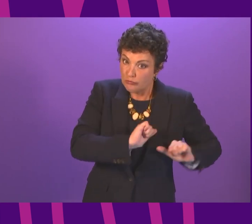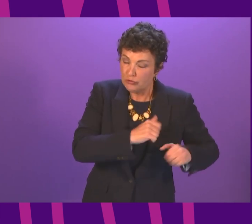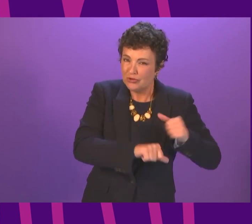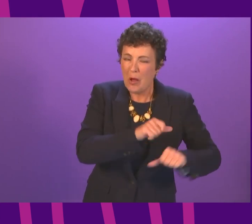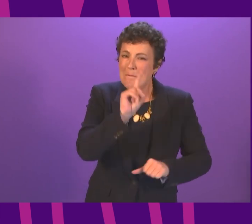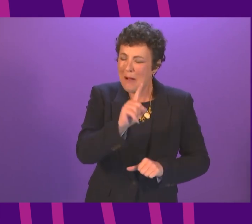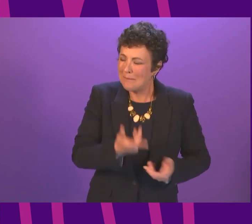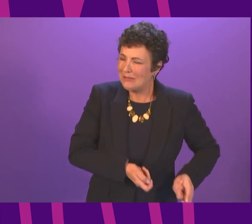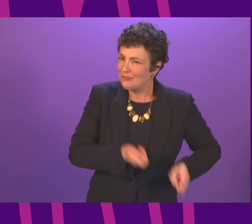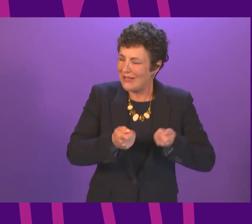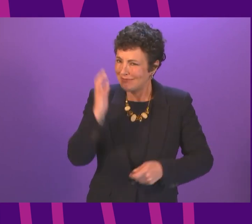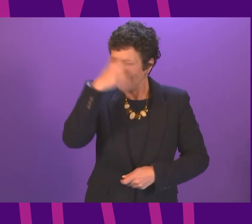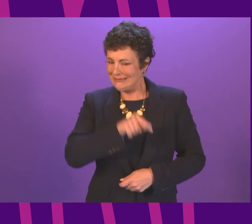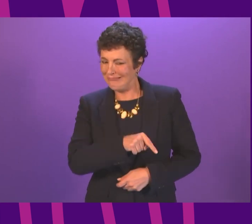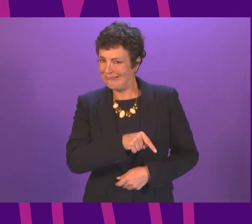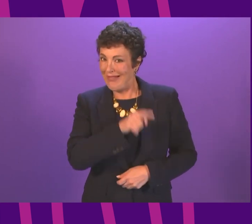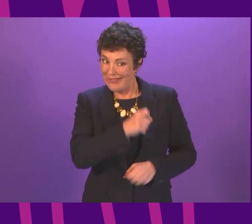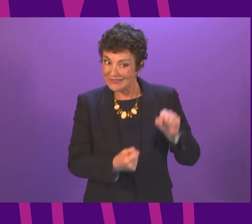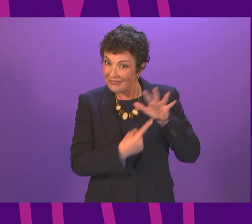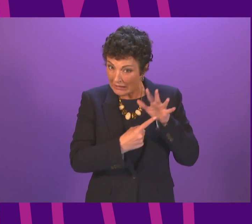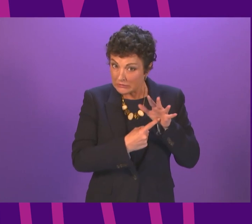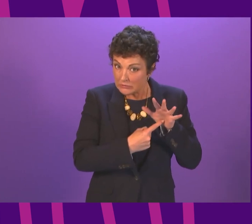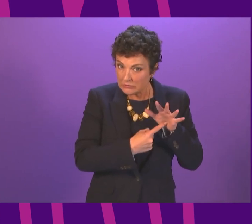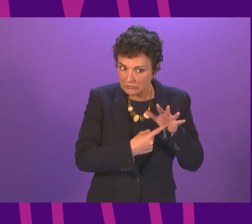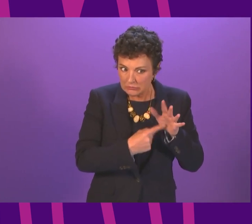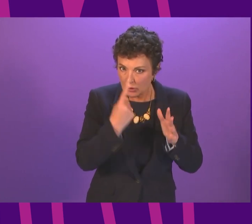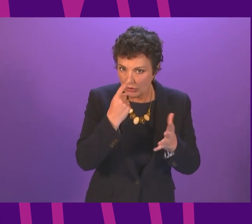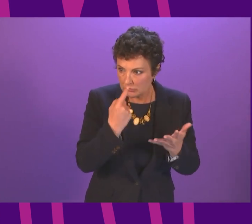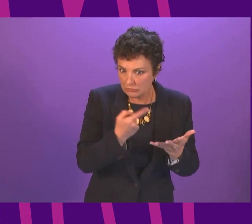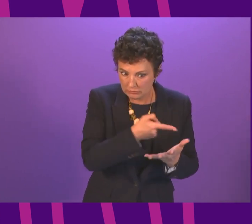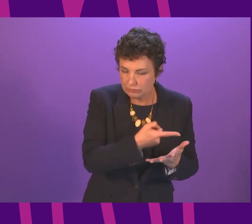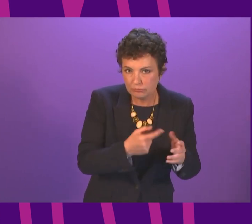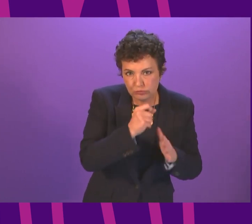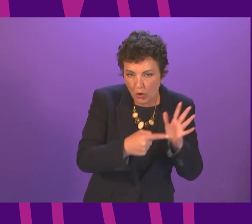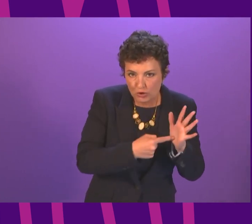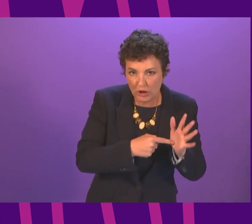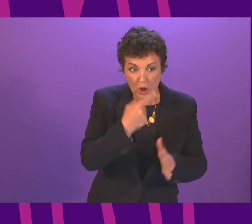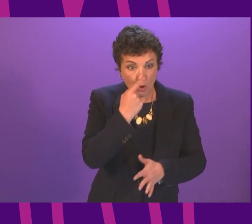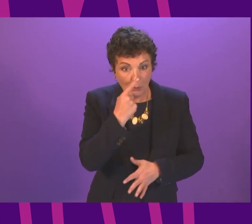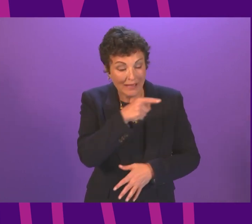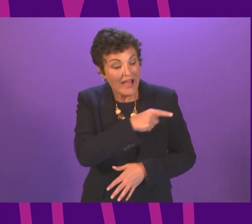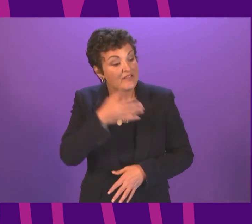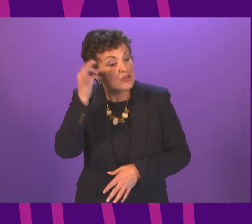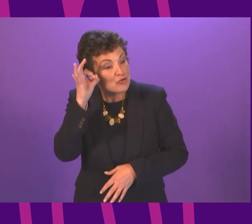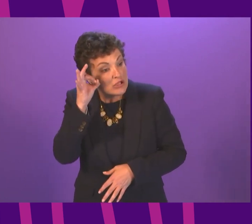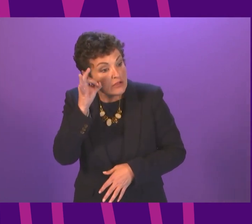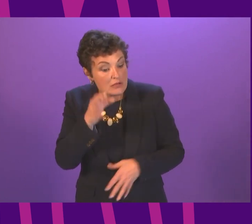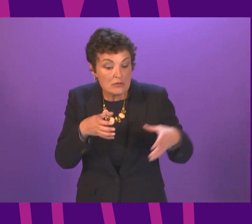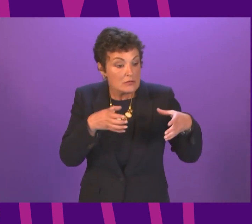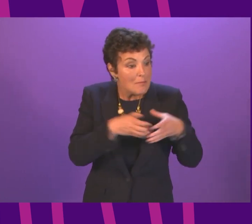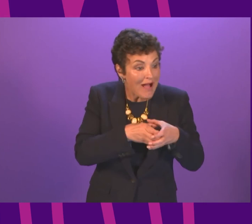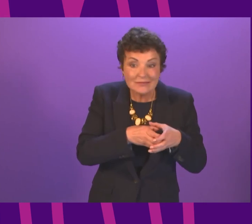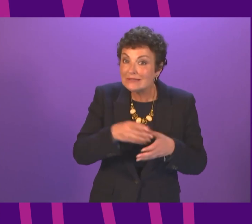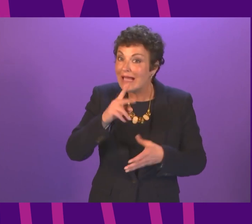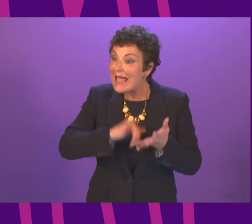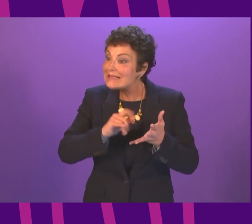that this vital road safety project could be jeopardised by any deal struck between the SNP Government and the Green Party. So, can the